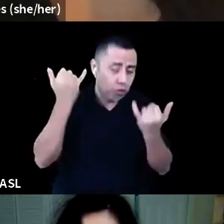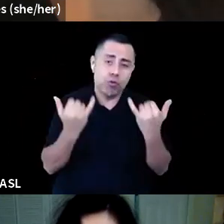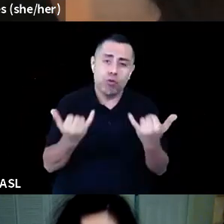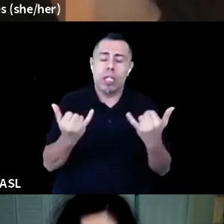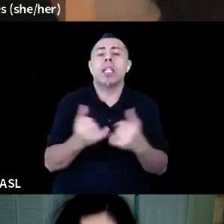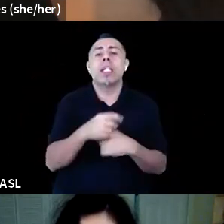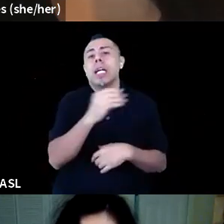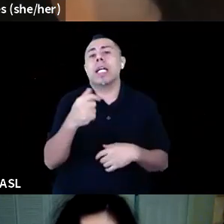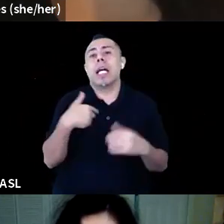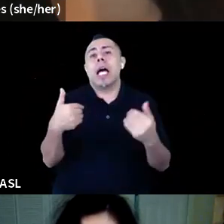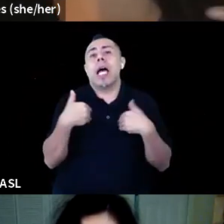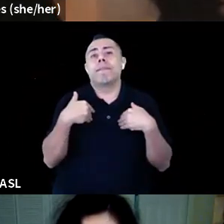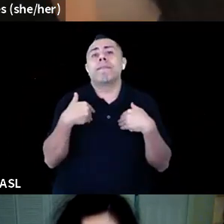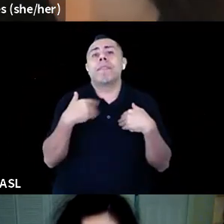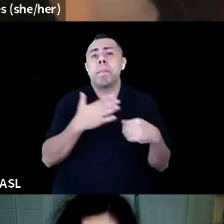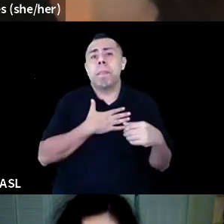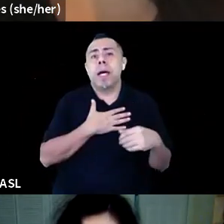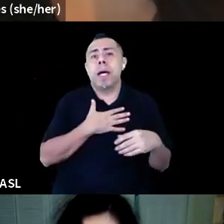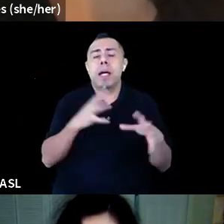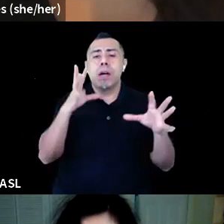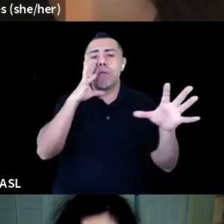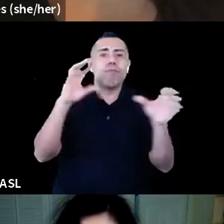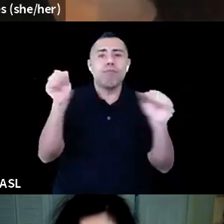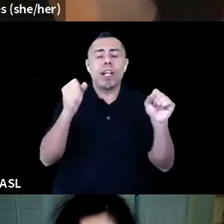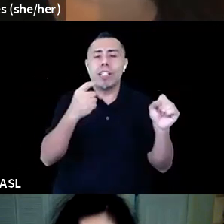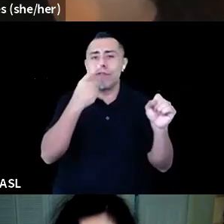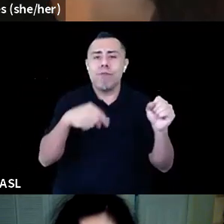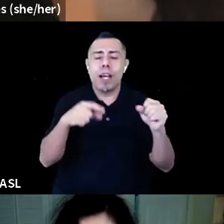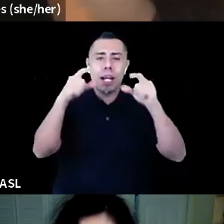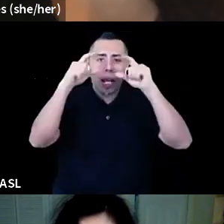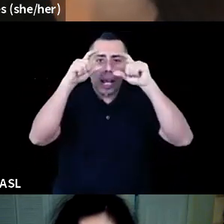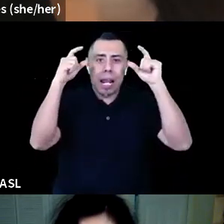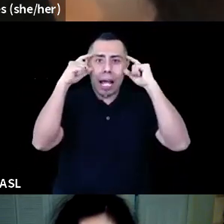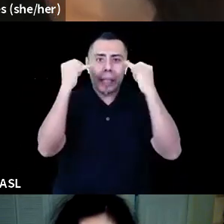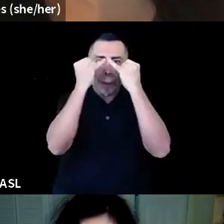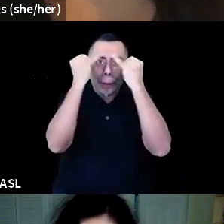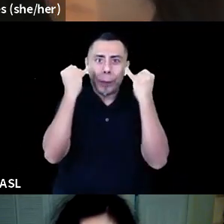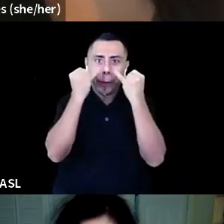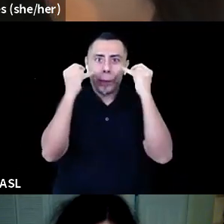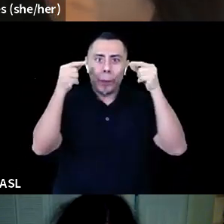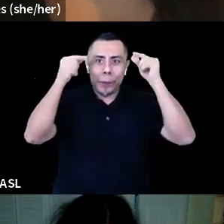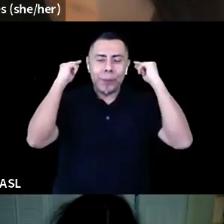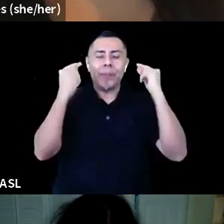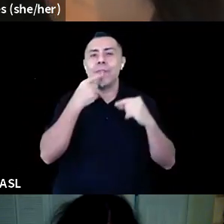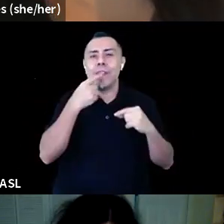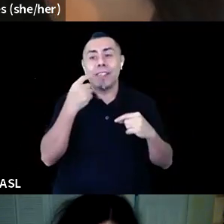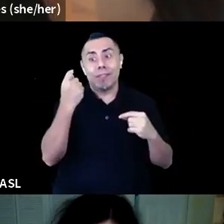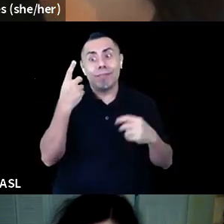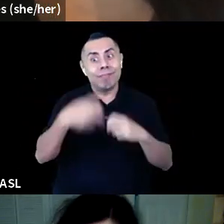have on my bright red glasses because, again, it's been a day, and I am sitting in front of a virtual